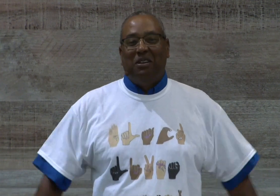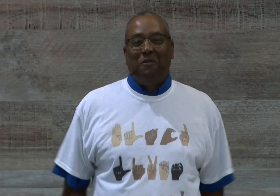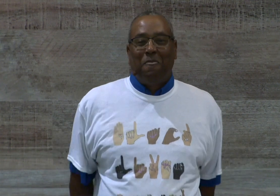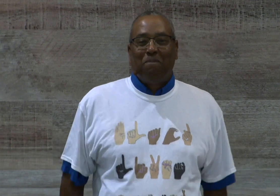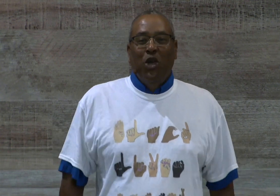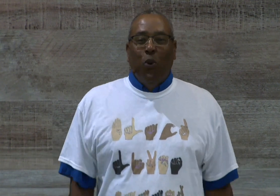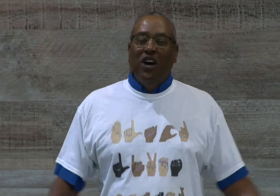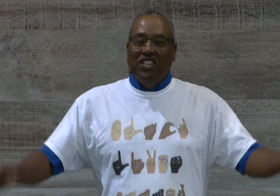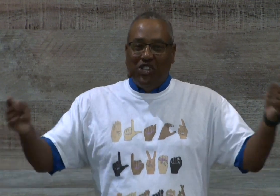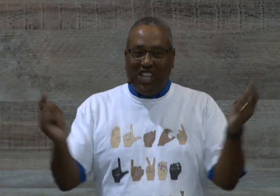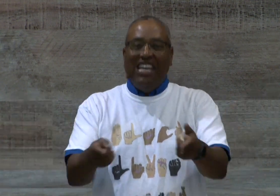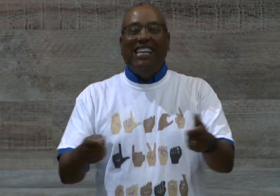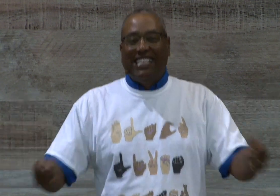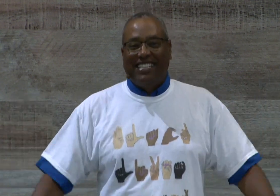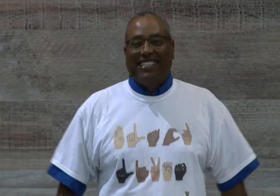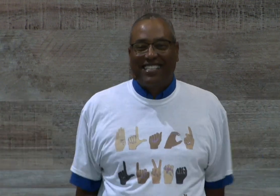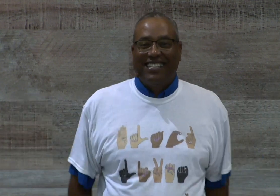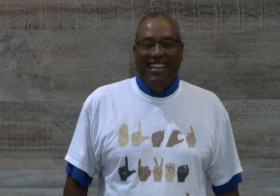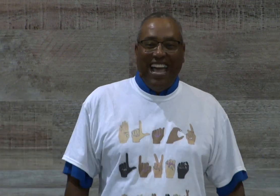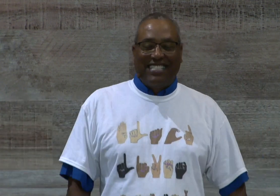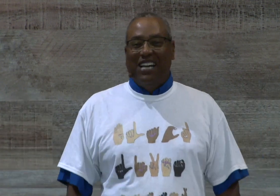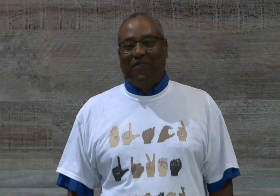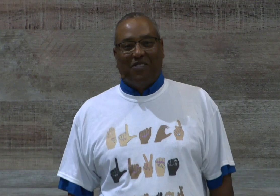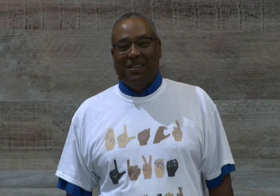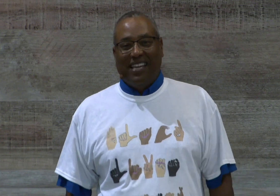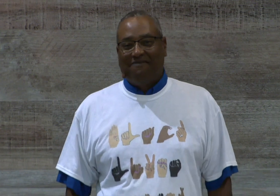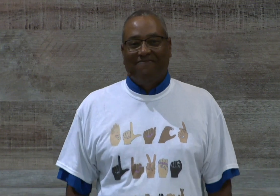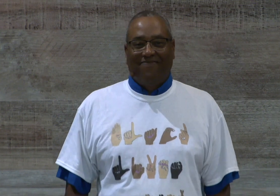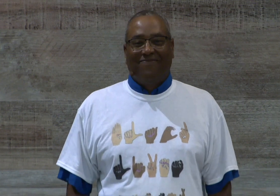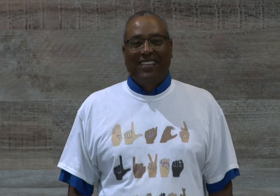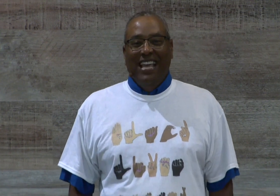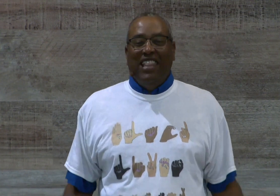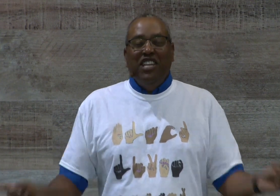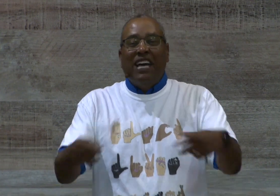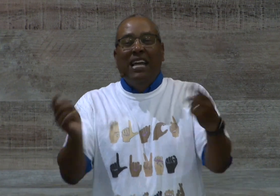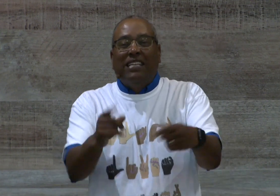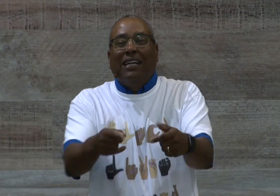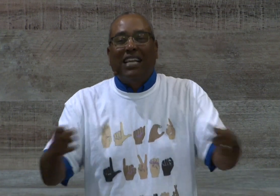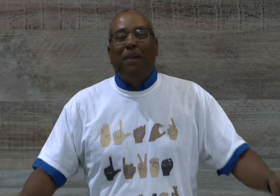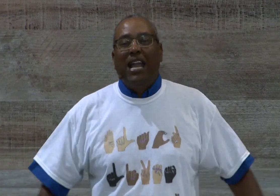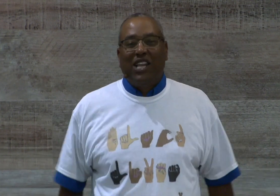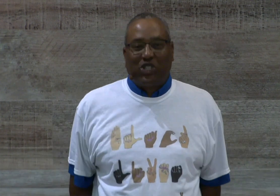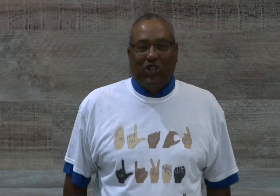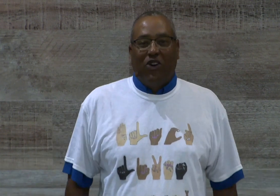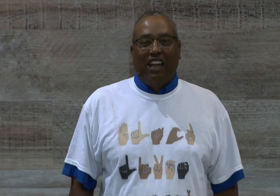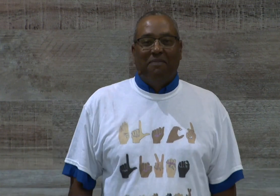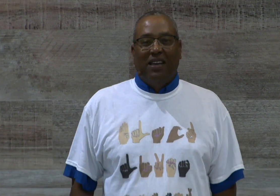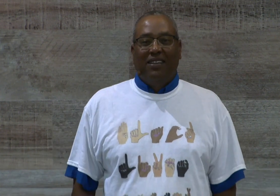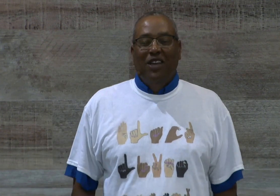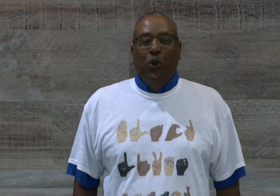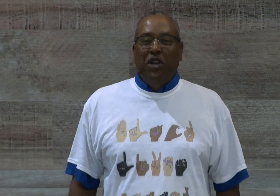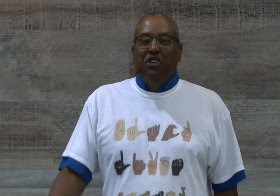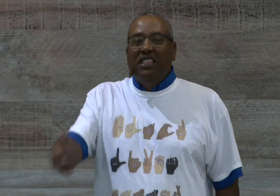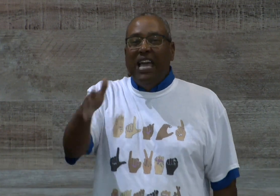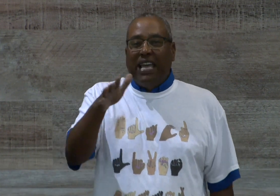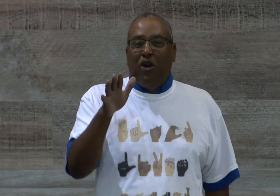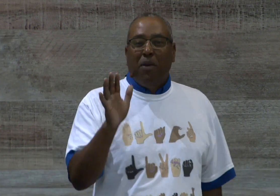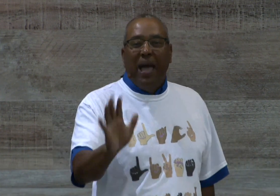what Jesus has done for me. And then you gotta tell somebody your story. Amen? When you didn't think you were gonna make a